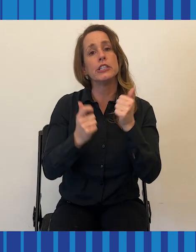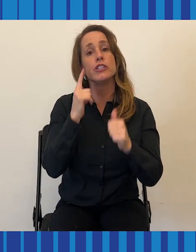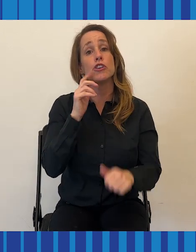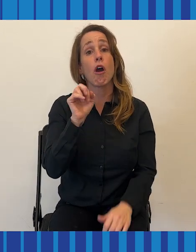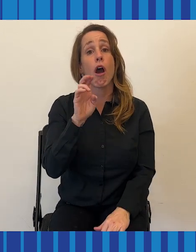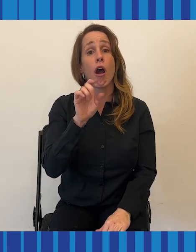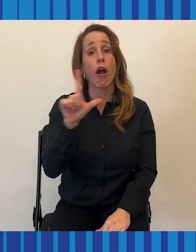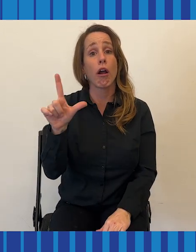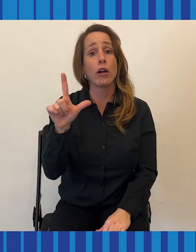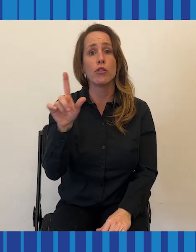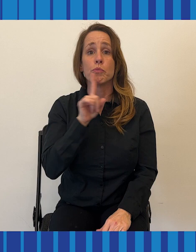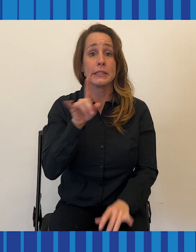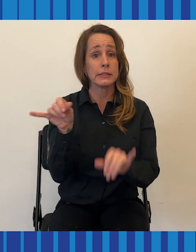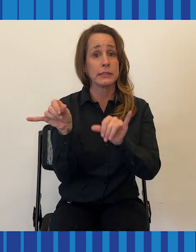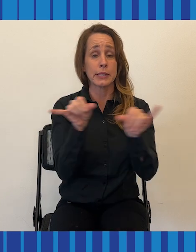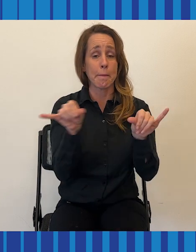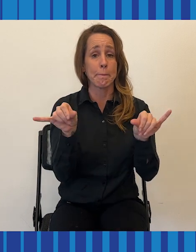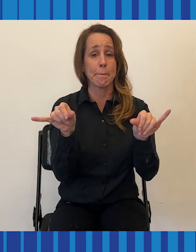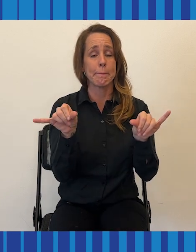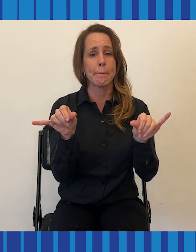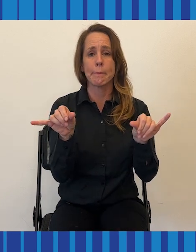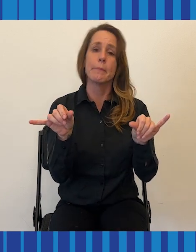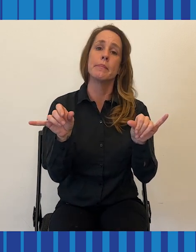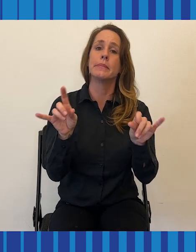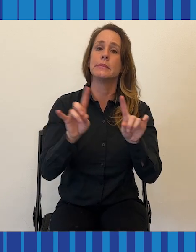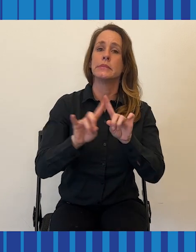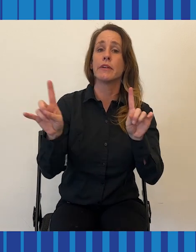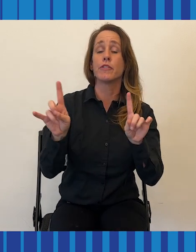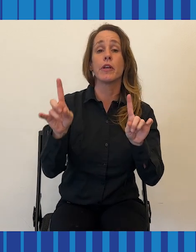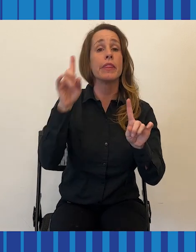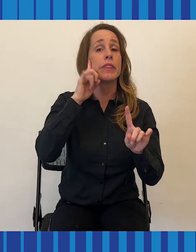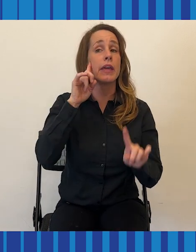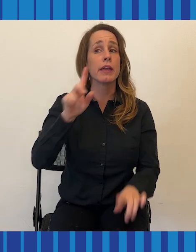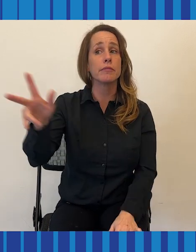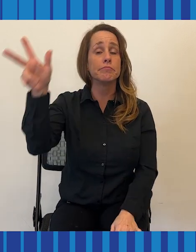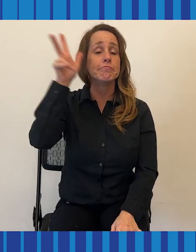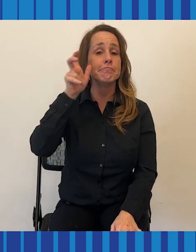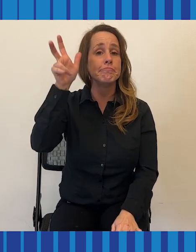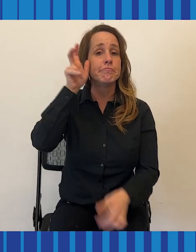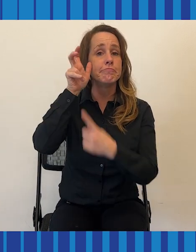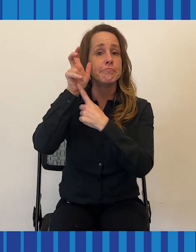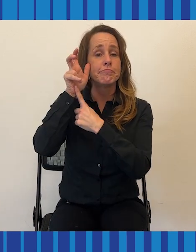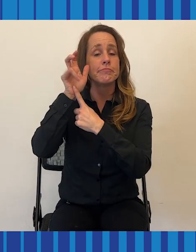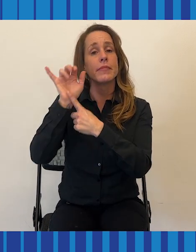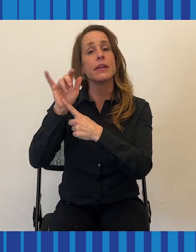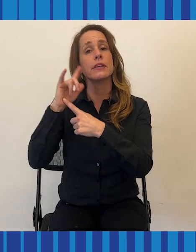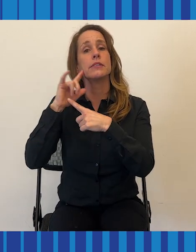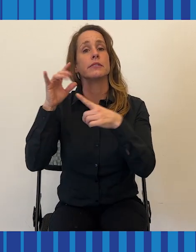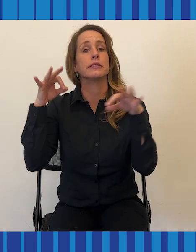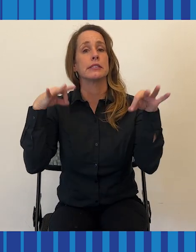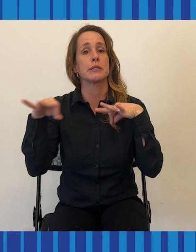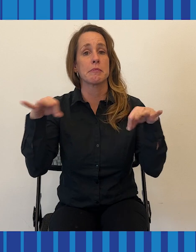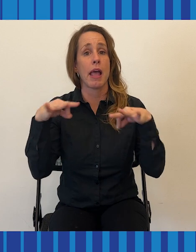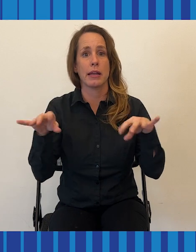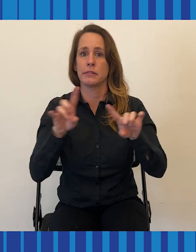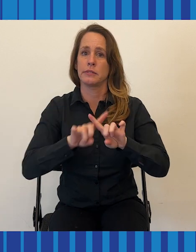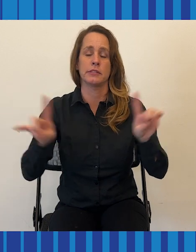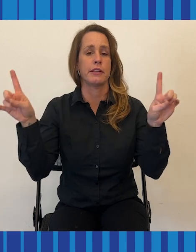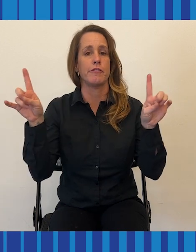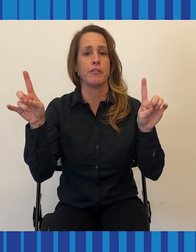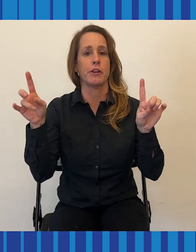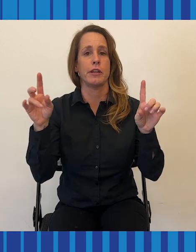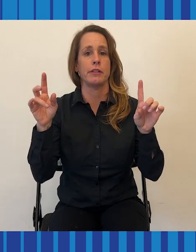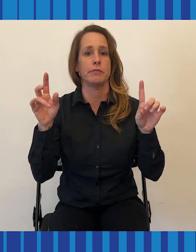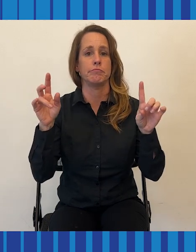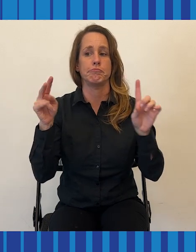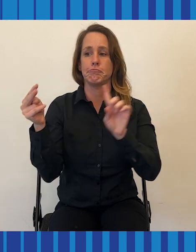same thing. It's just taking the concept of aurality, hearing, and making the point that there's many